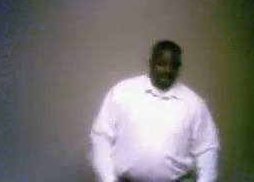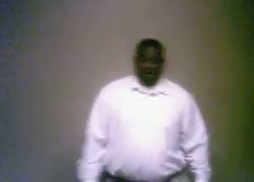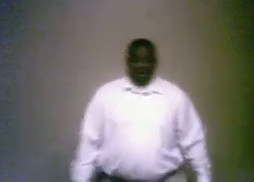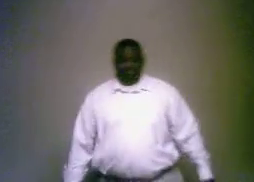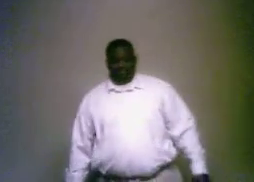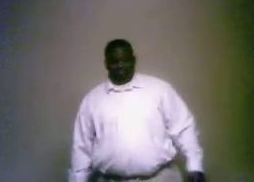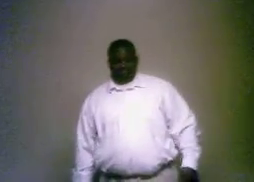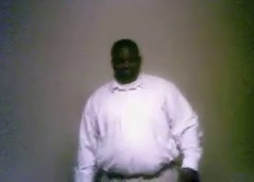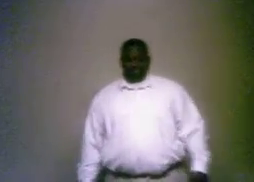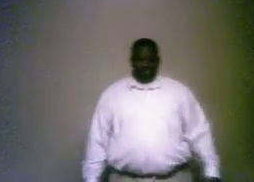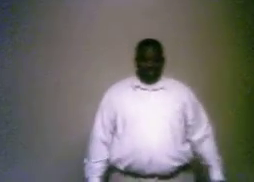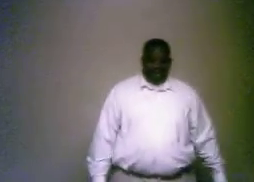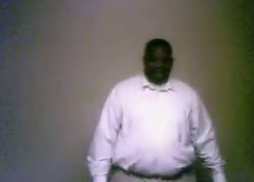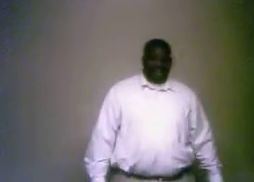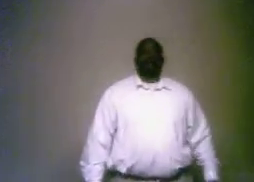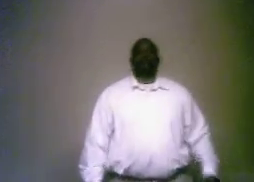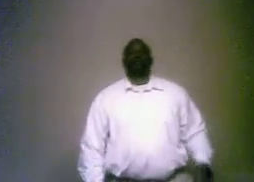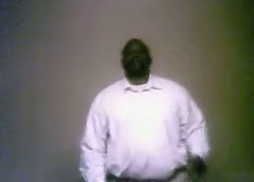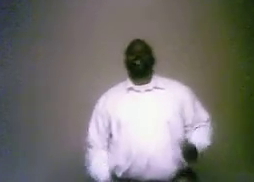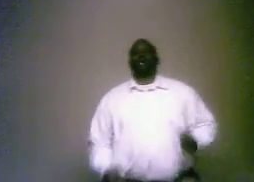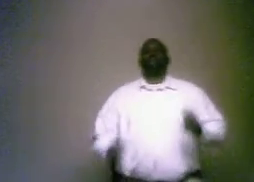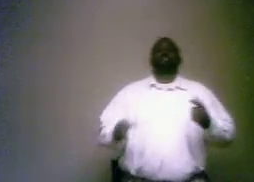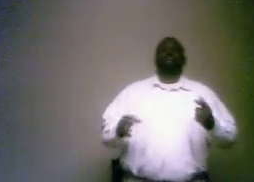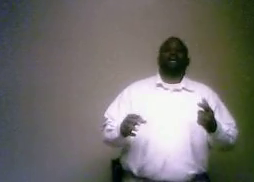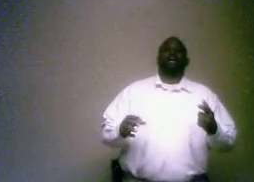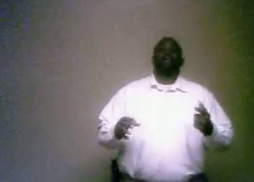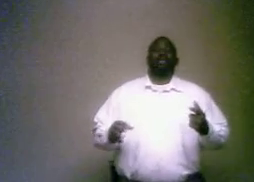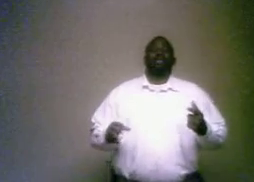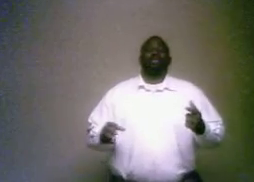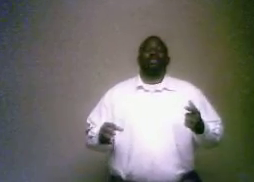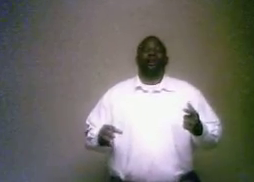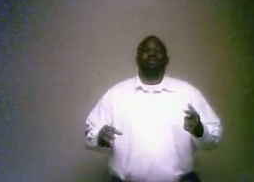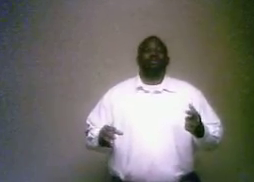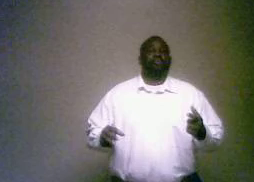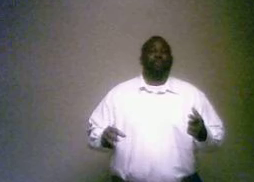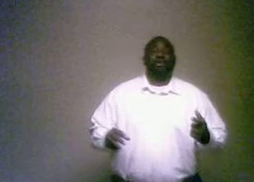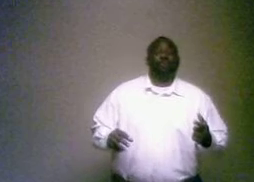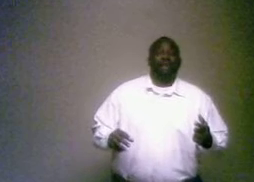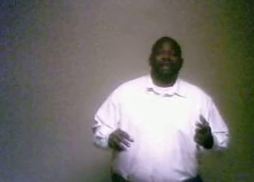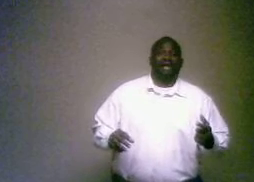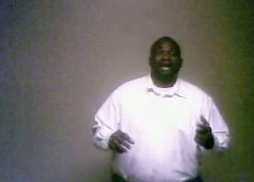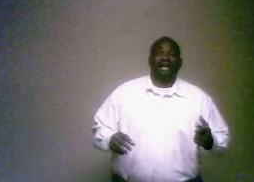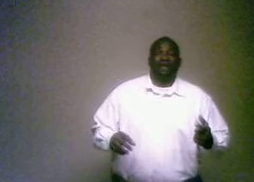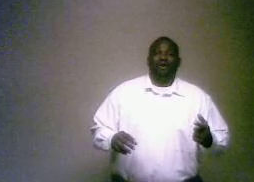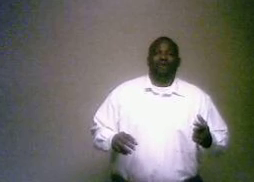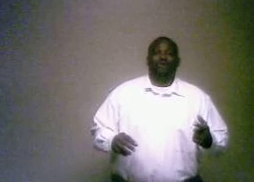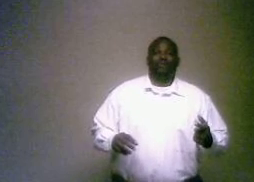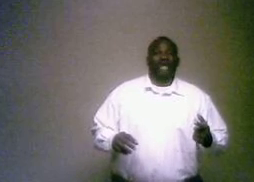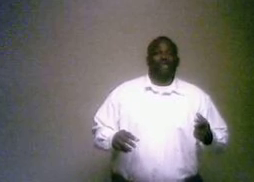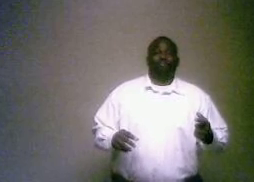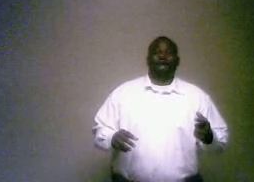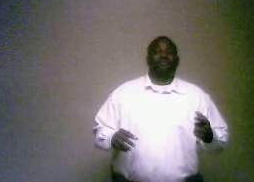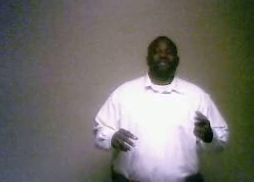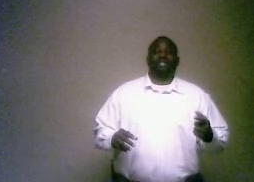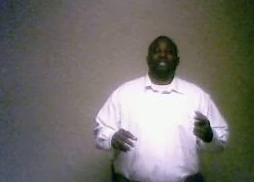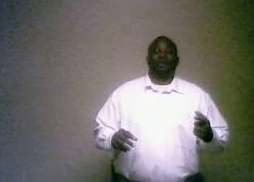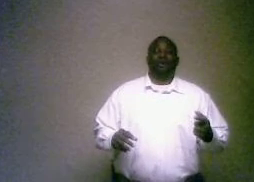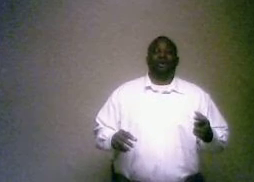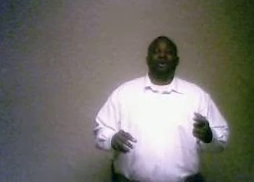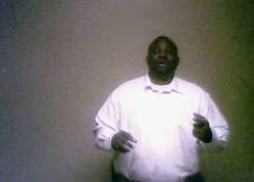All right. And look, and somebody say, well, the 120 were baptized. The Holy ghost, that's the prophecy of Joel that